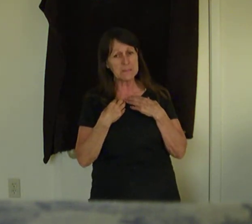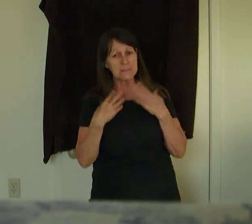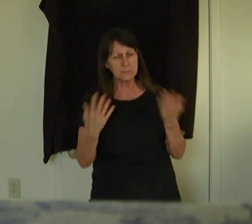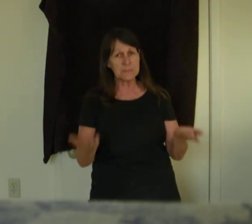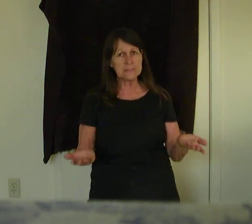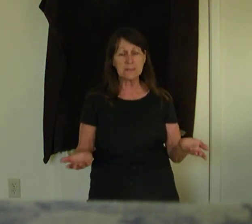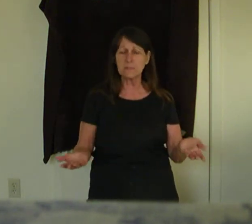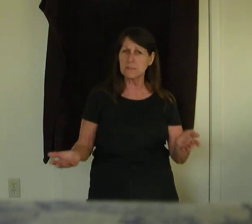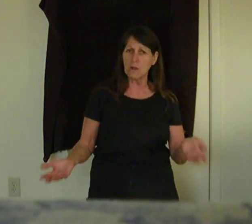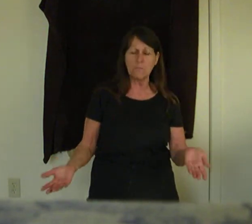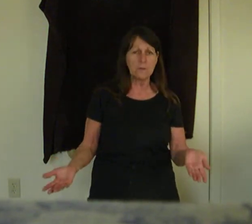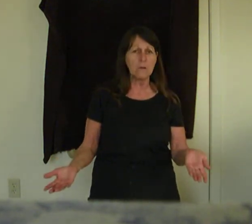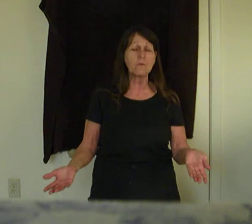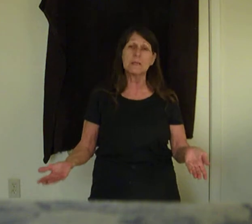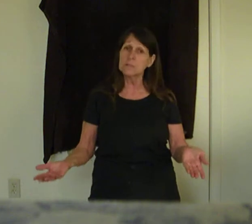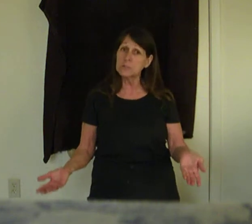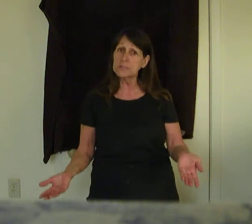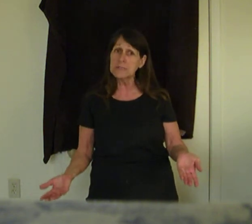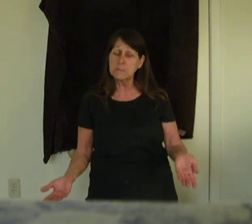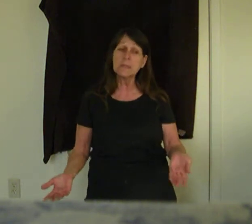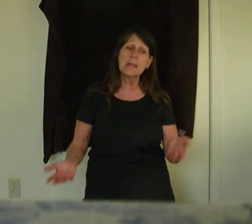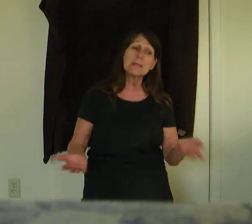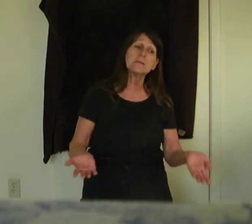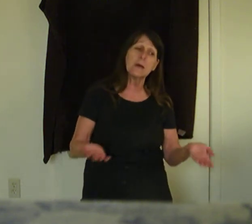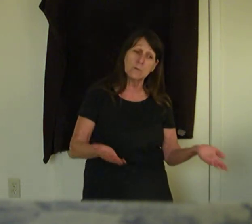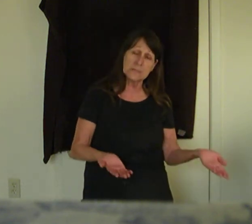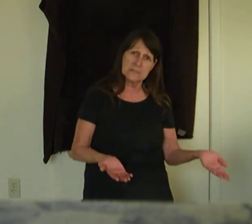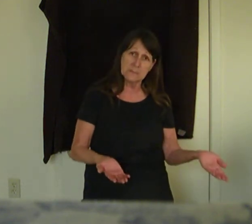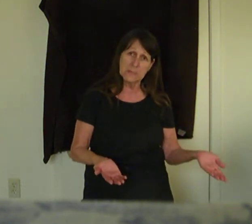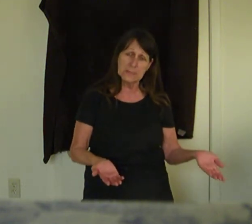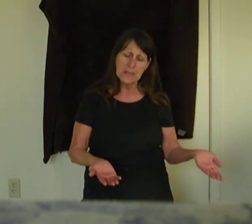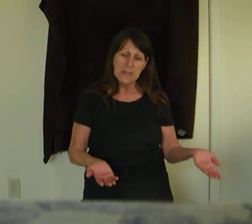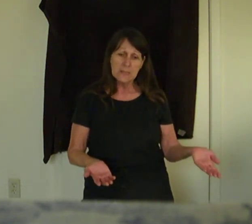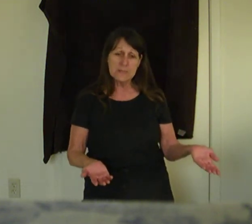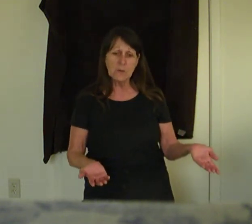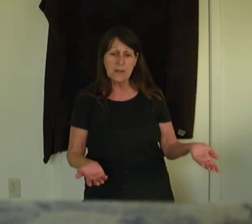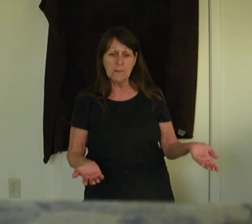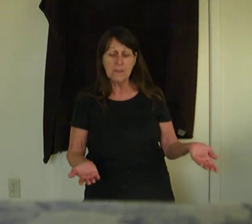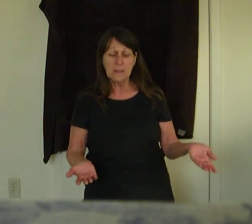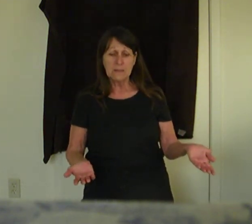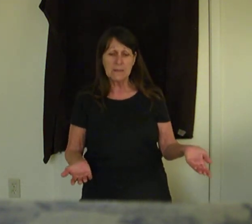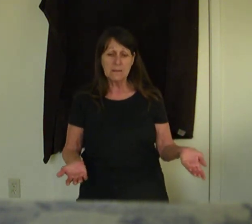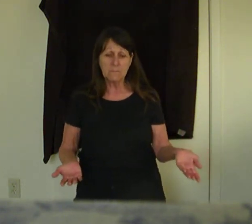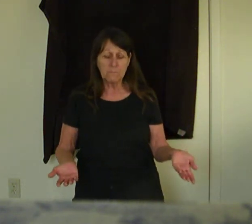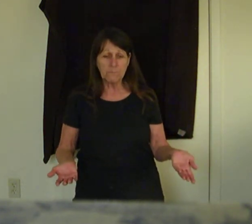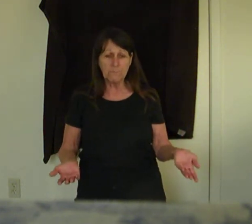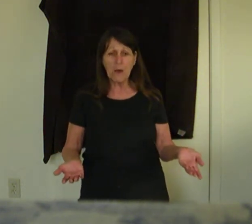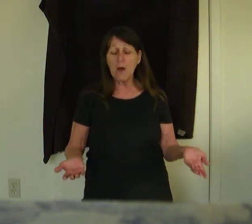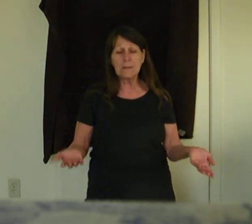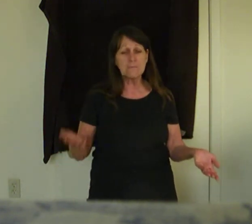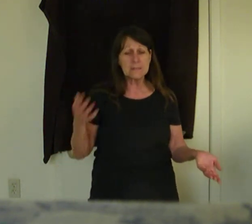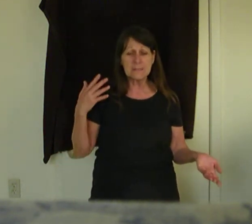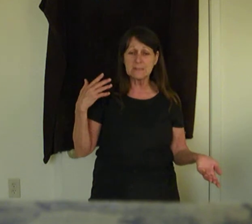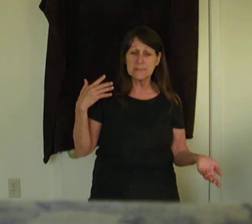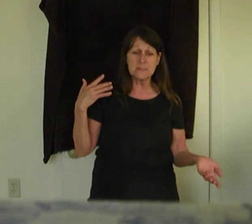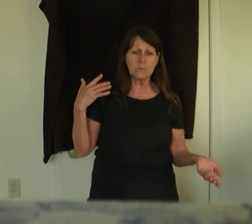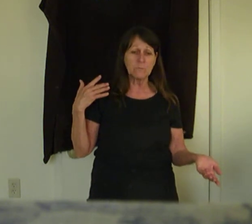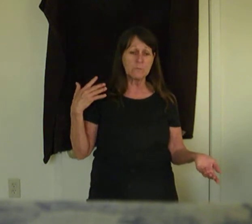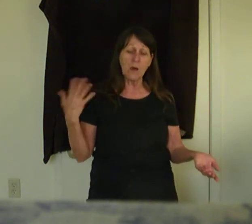That's what he tells us over and over in the New Testament and in the Old Testament. So Paul even says, does the law